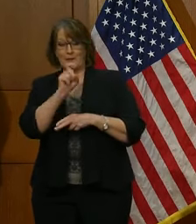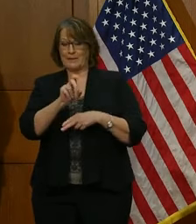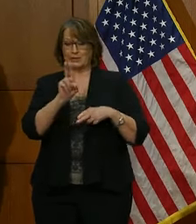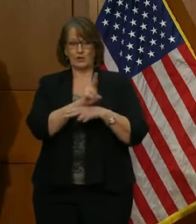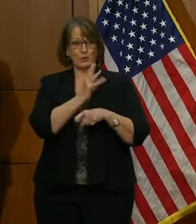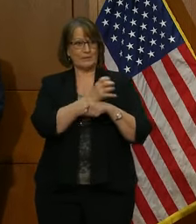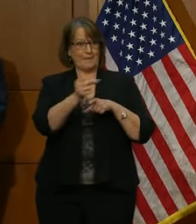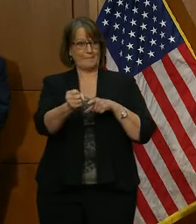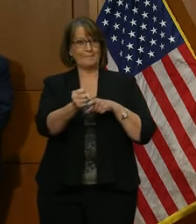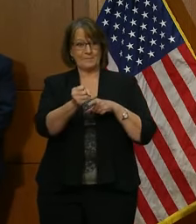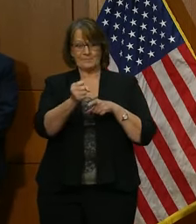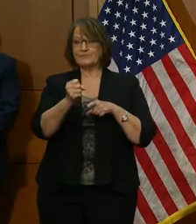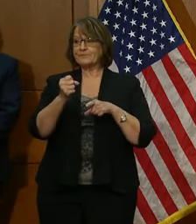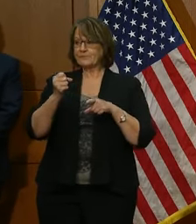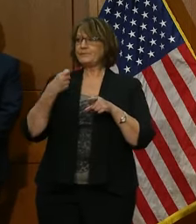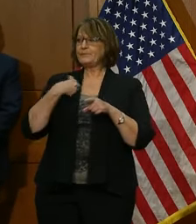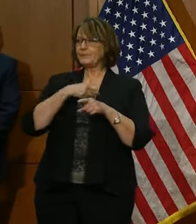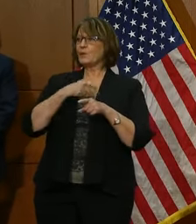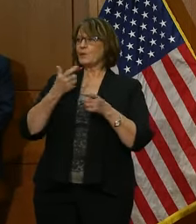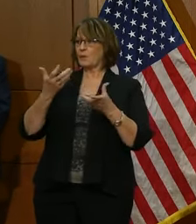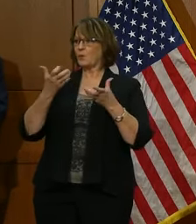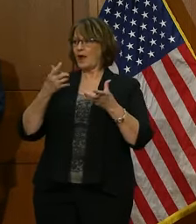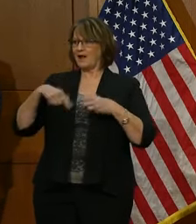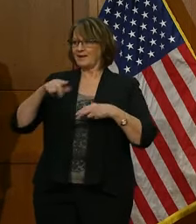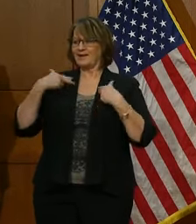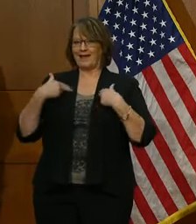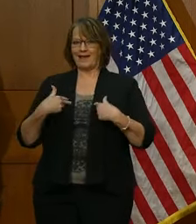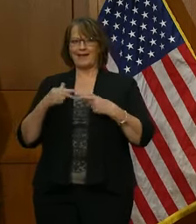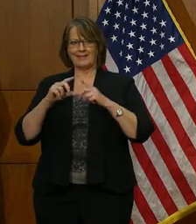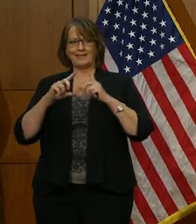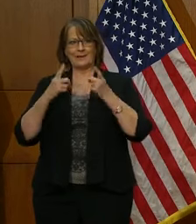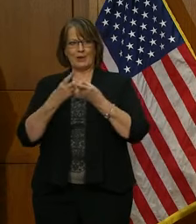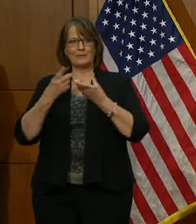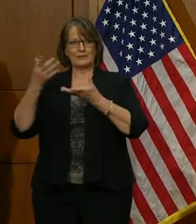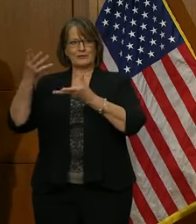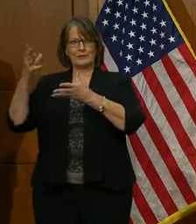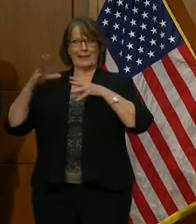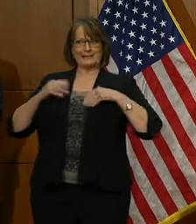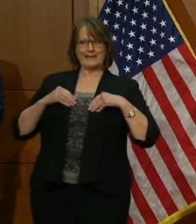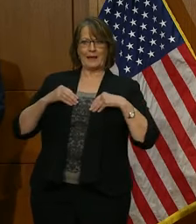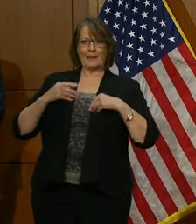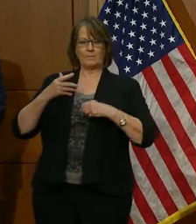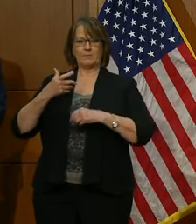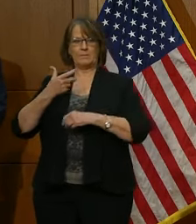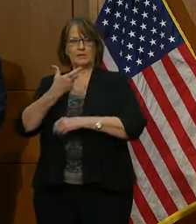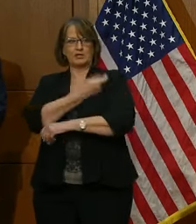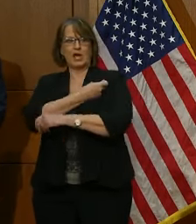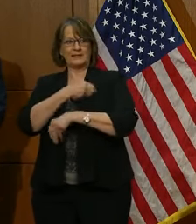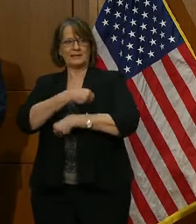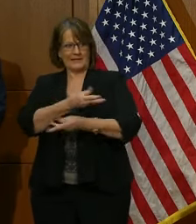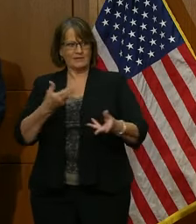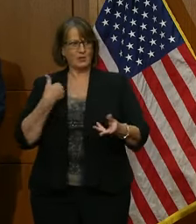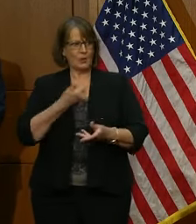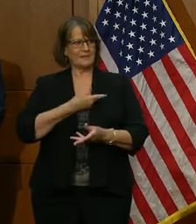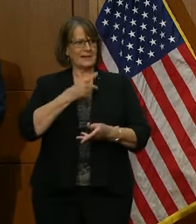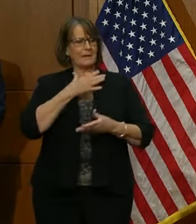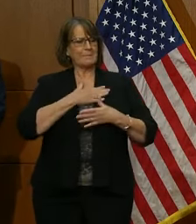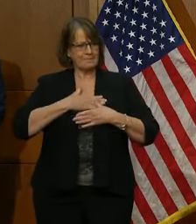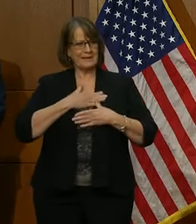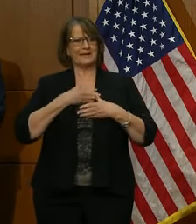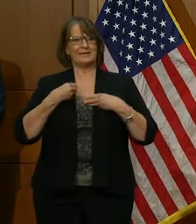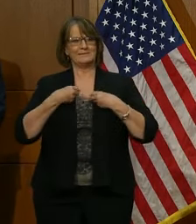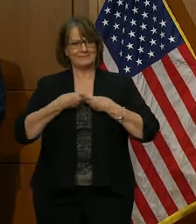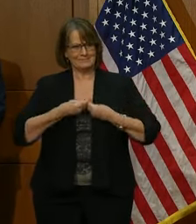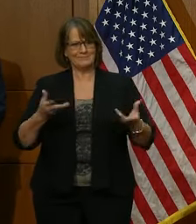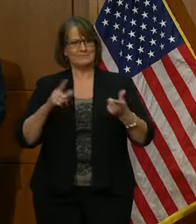move forward to be able to accept the doses that are sent to us and to be able to put those, give them to individuals across